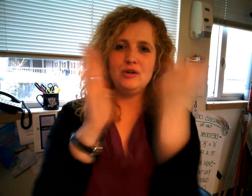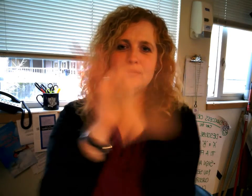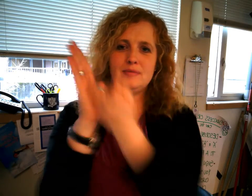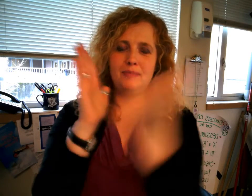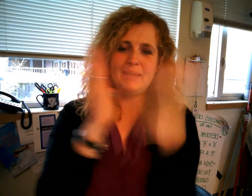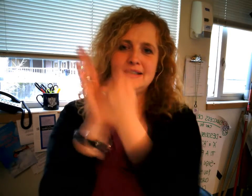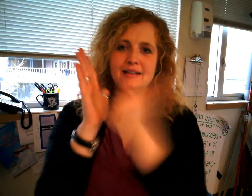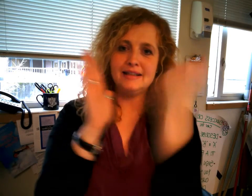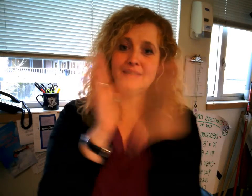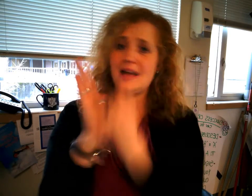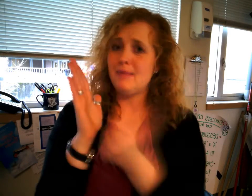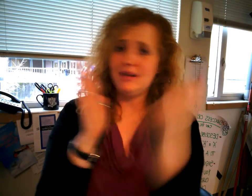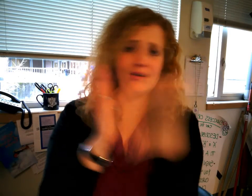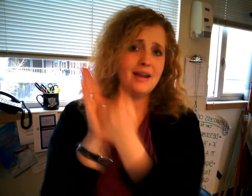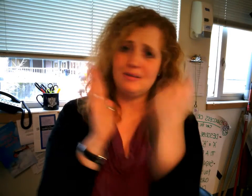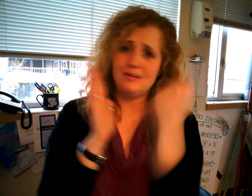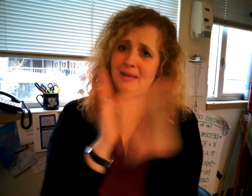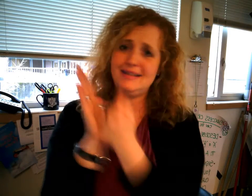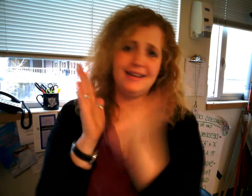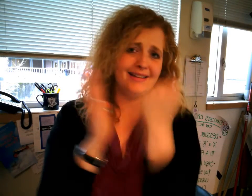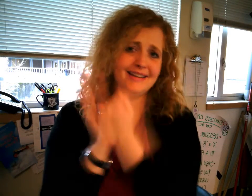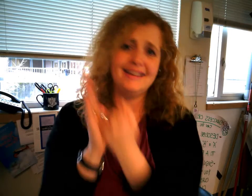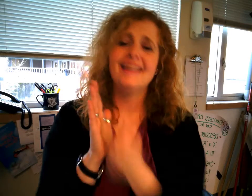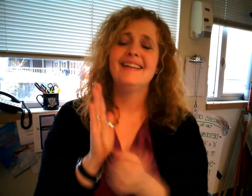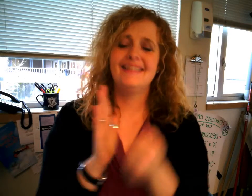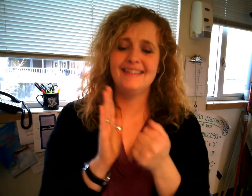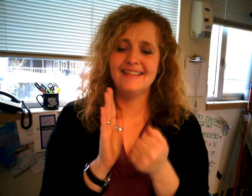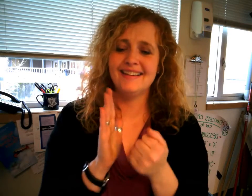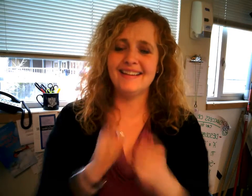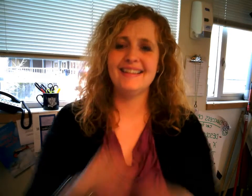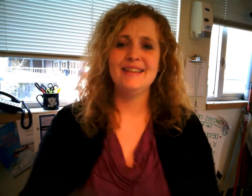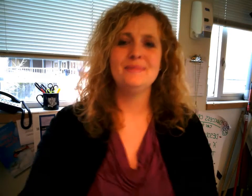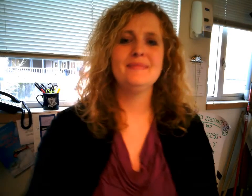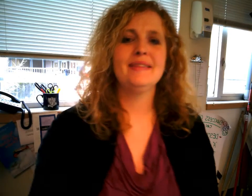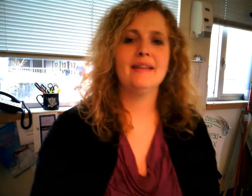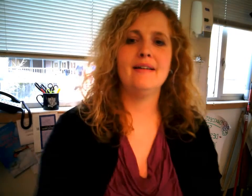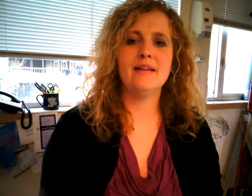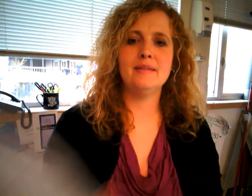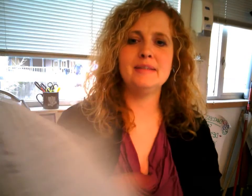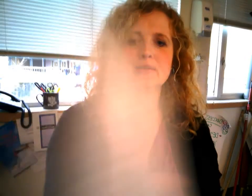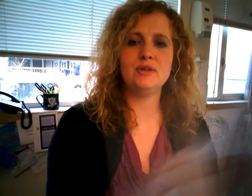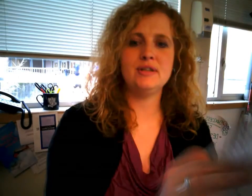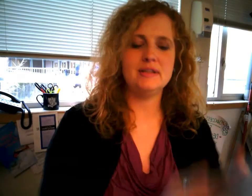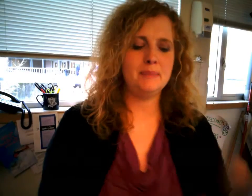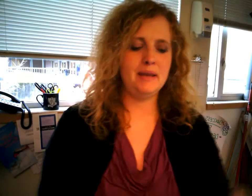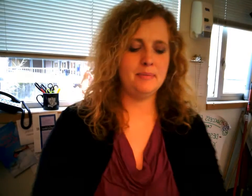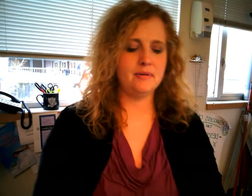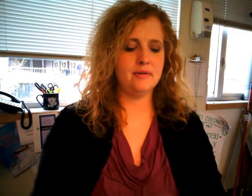basically stabbing your hand basically okay let me switch this paper over